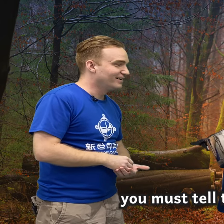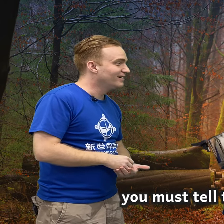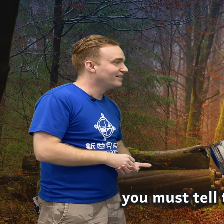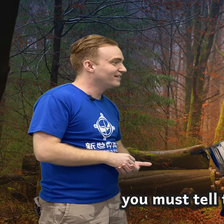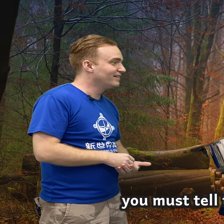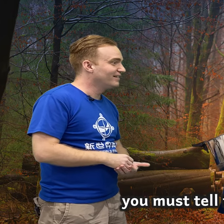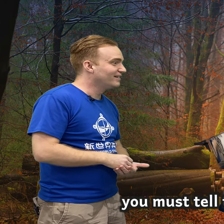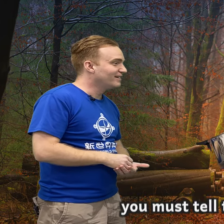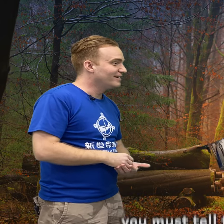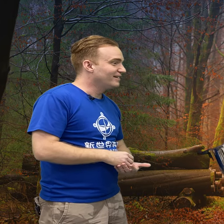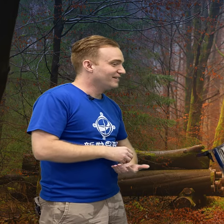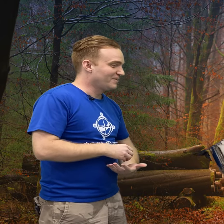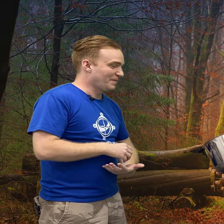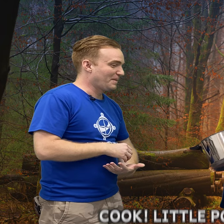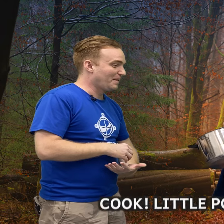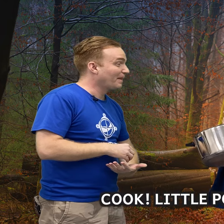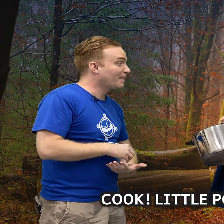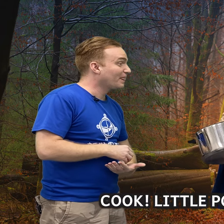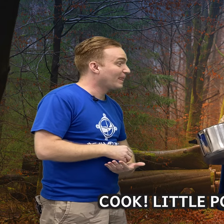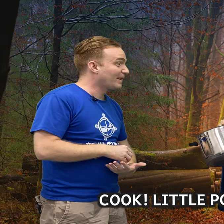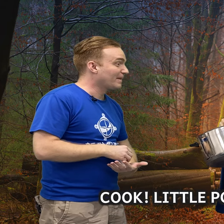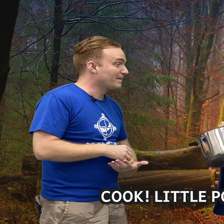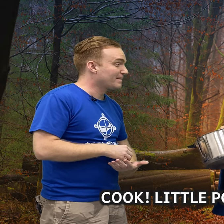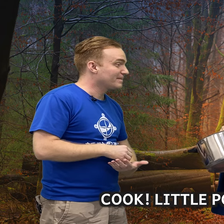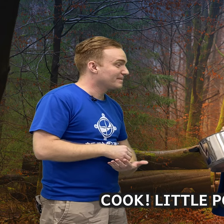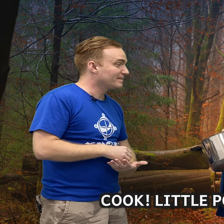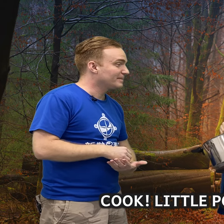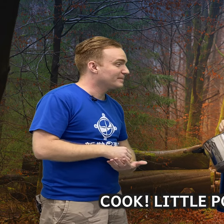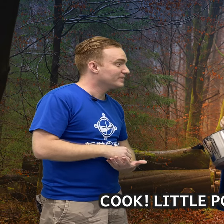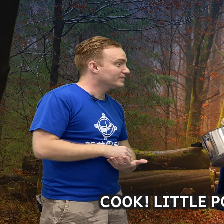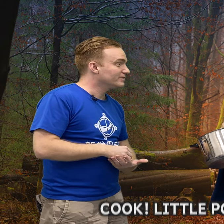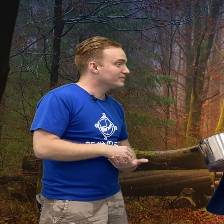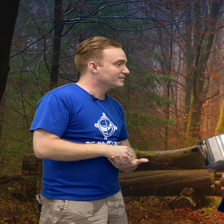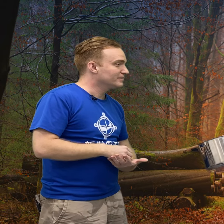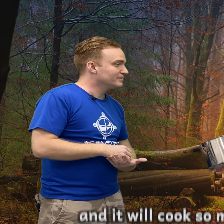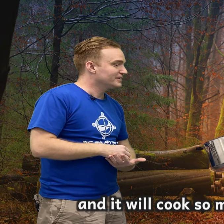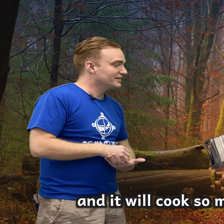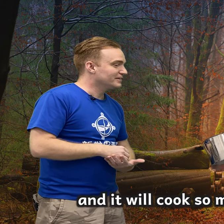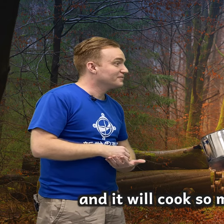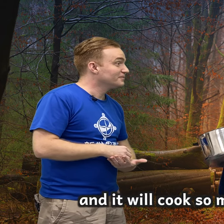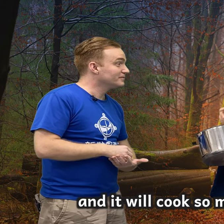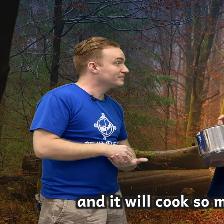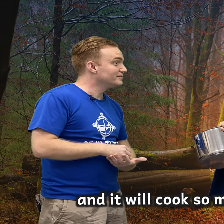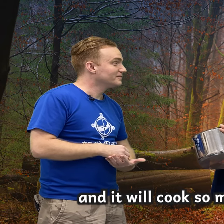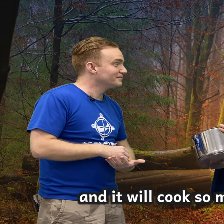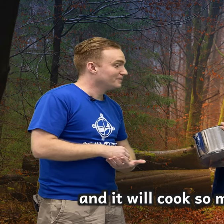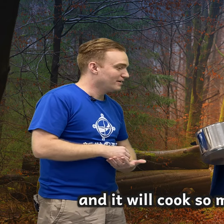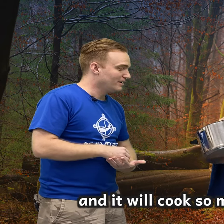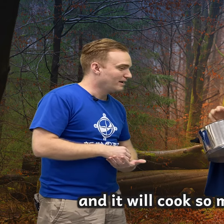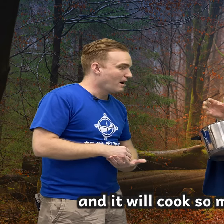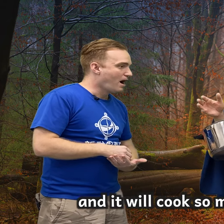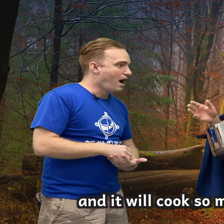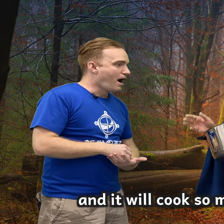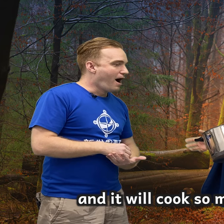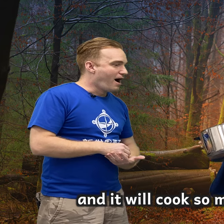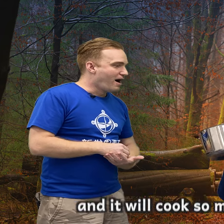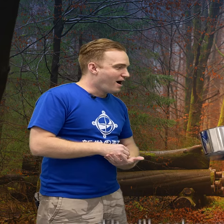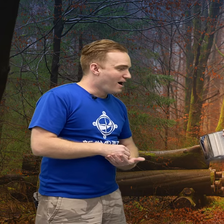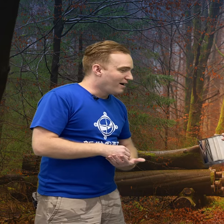tell the pot, cook, little pot, cook, and it will cook so much porridge